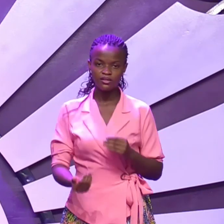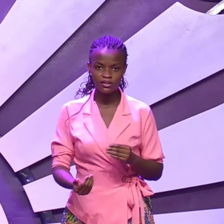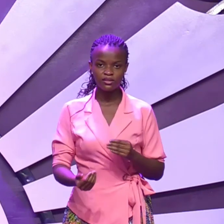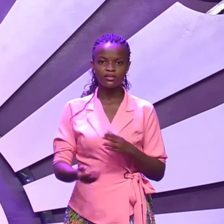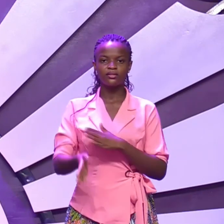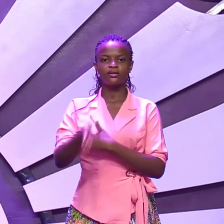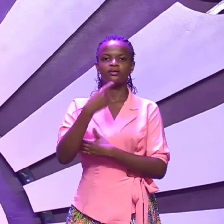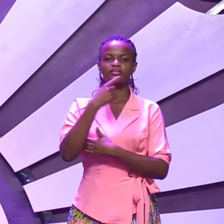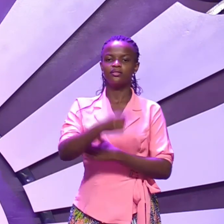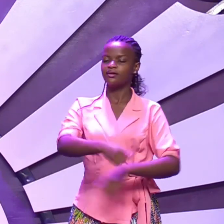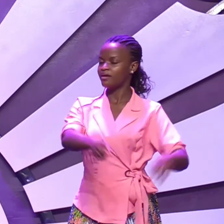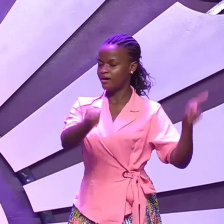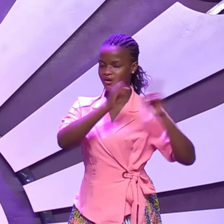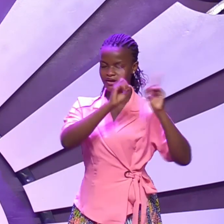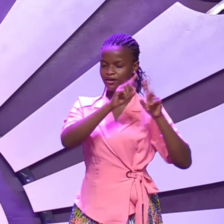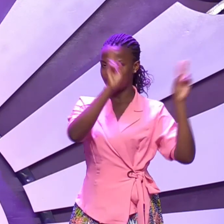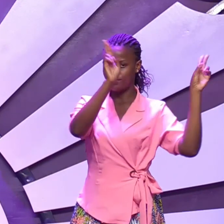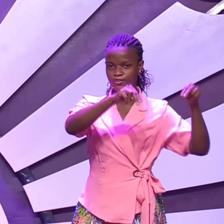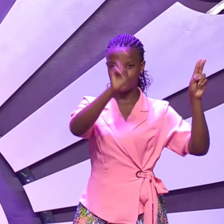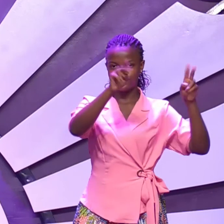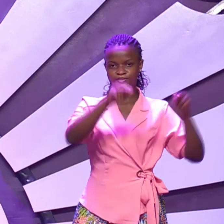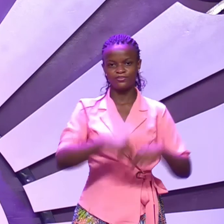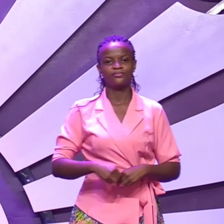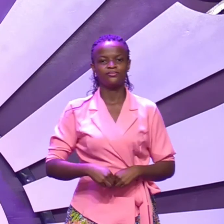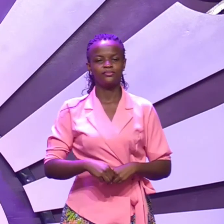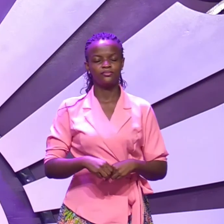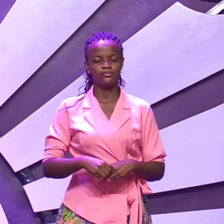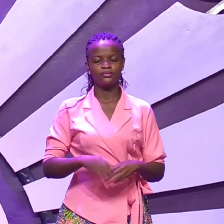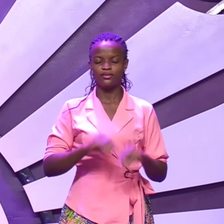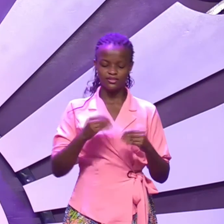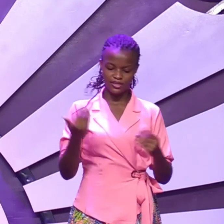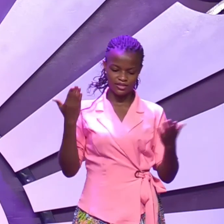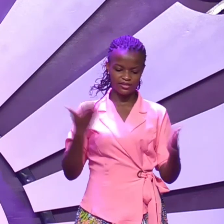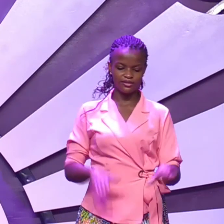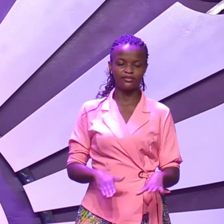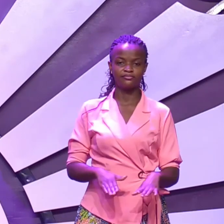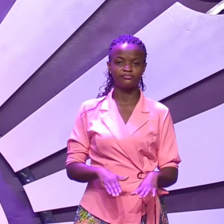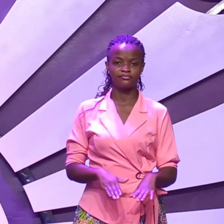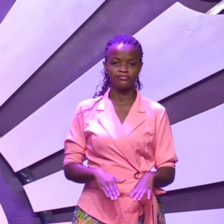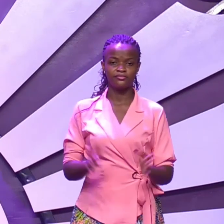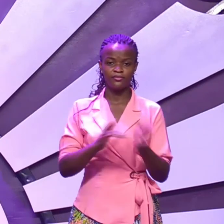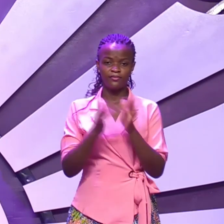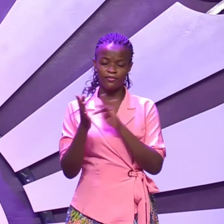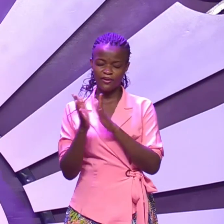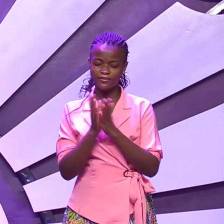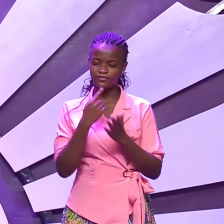said no and the child died the Bible